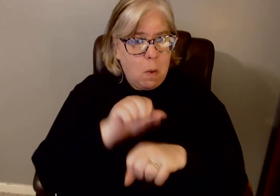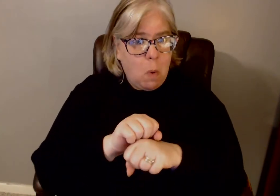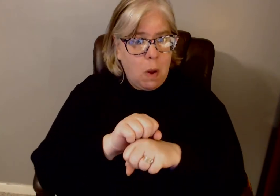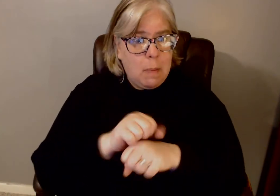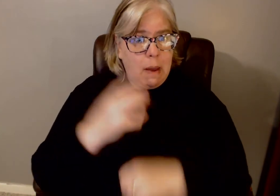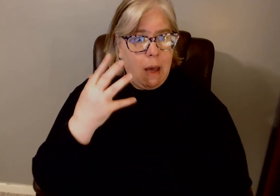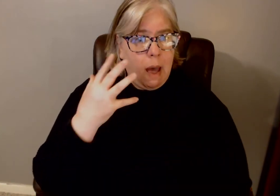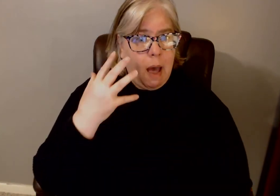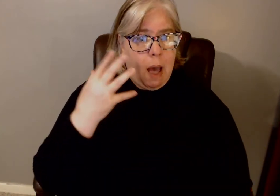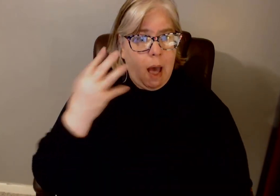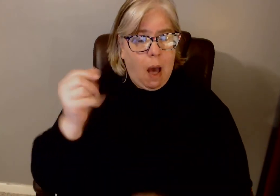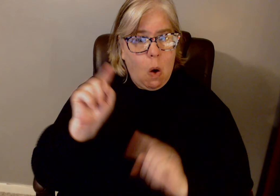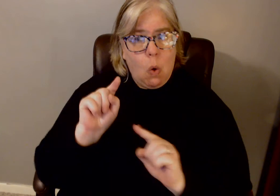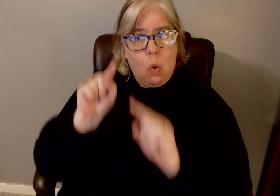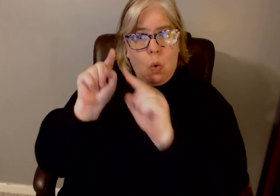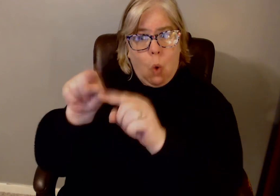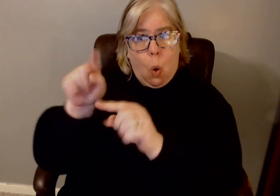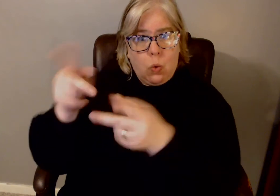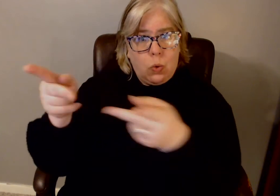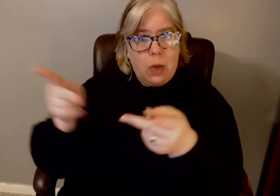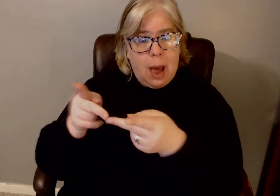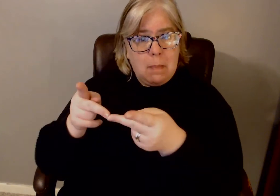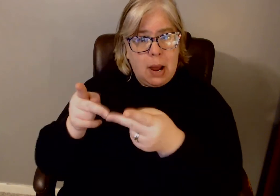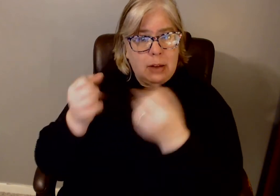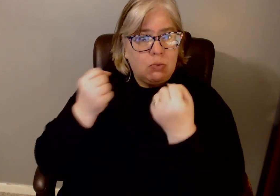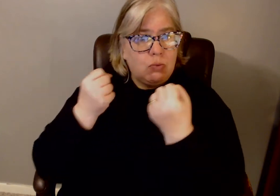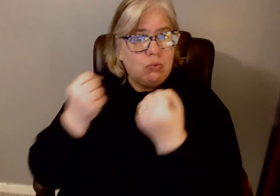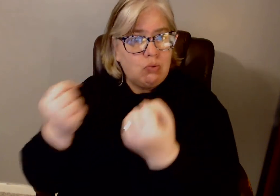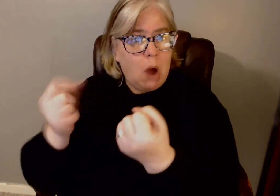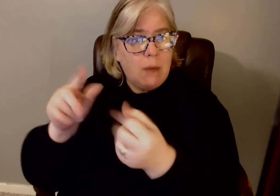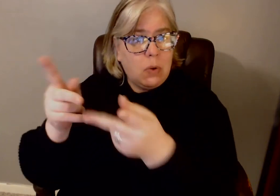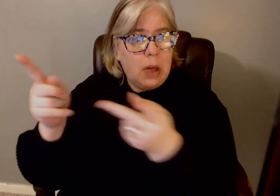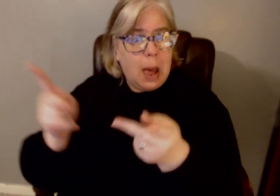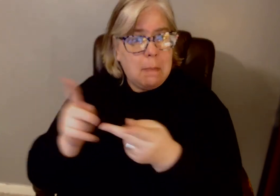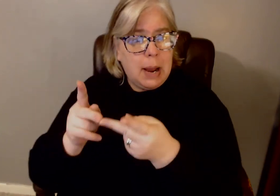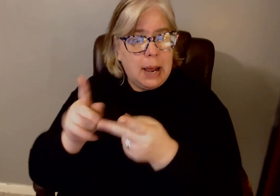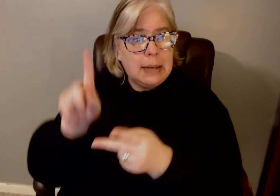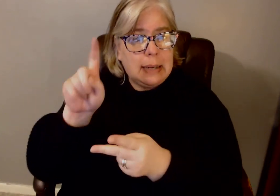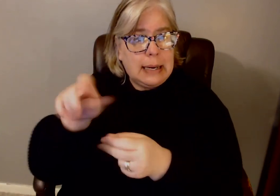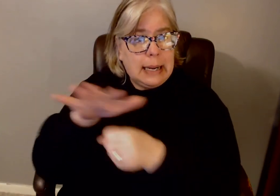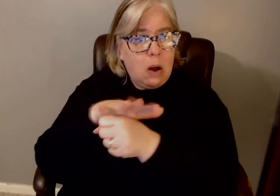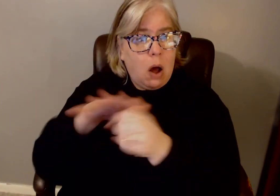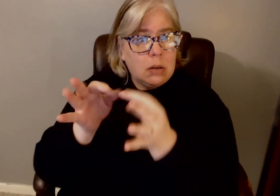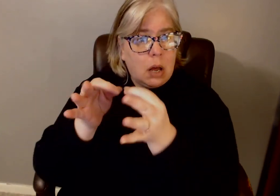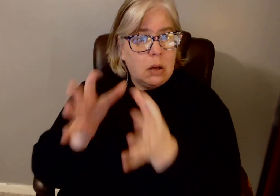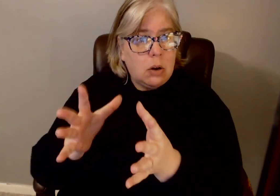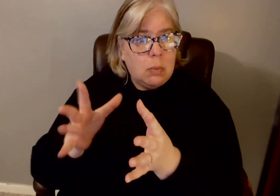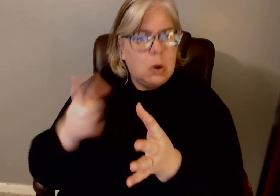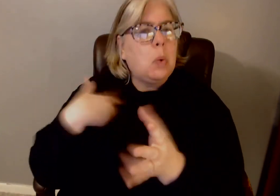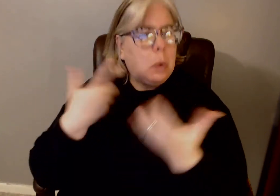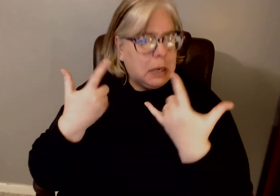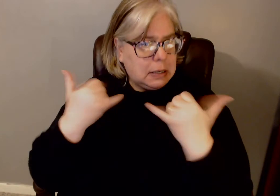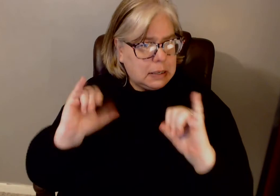I think she doesn't walk better than